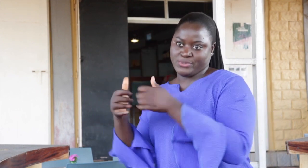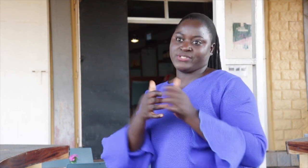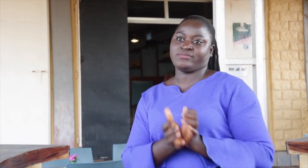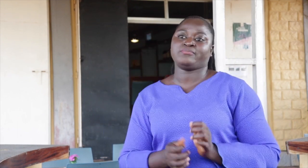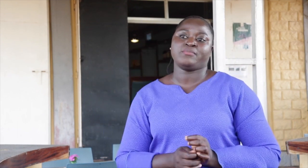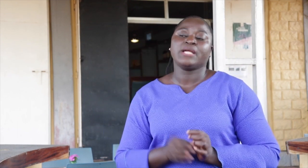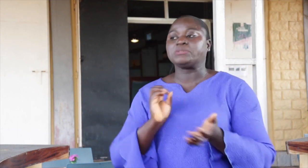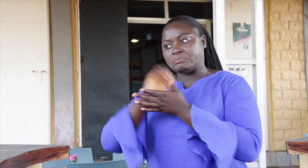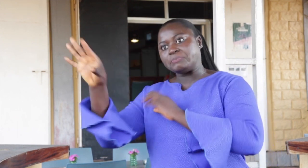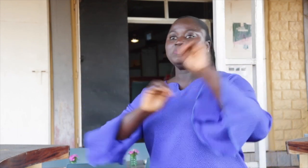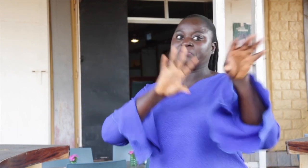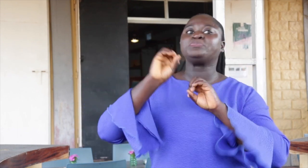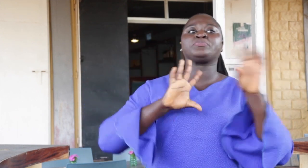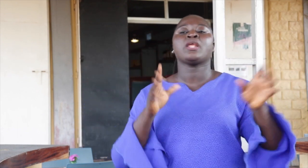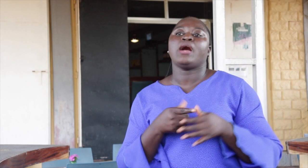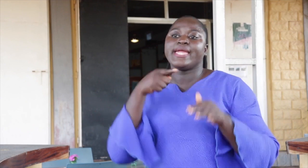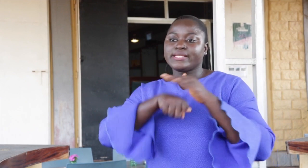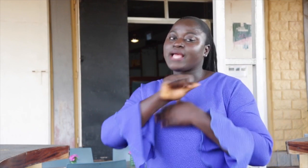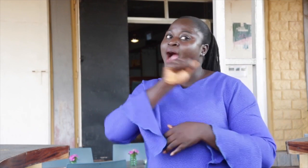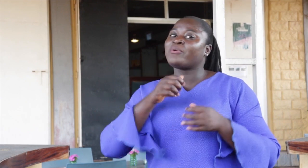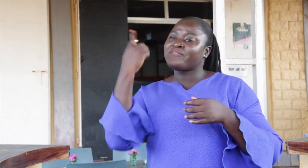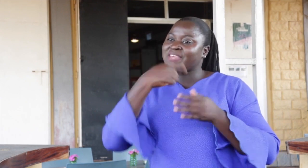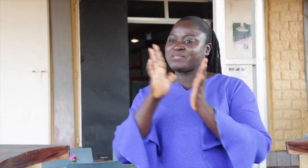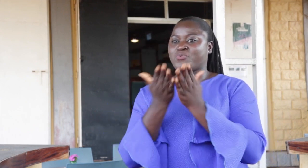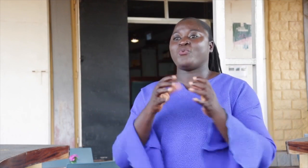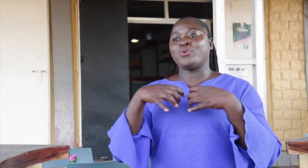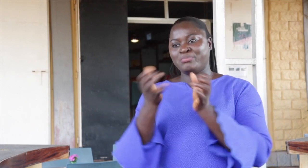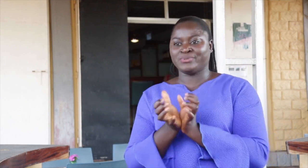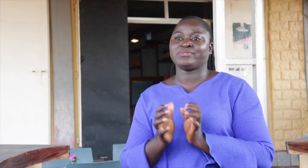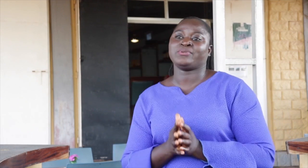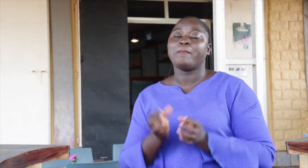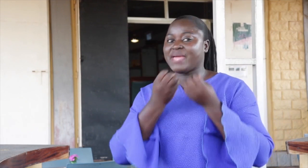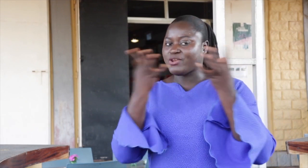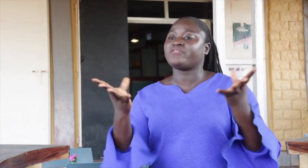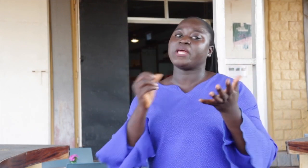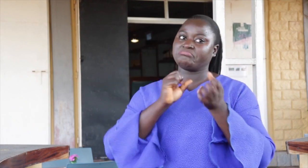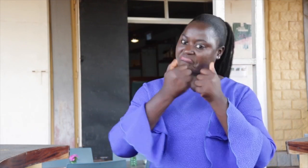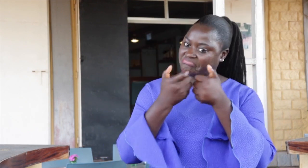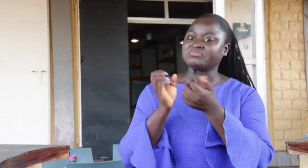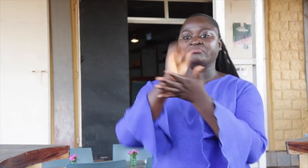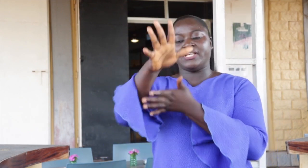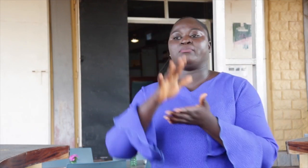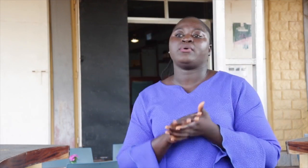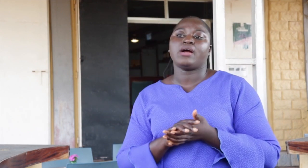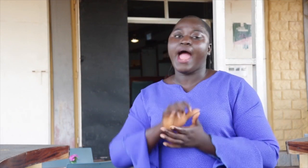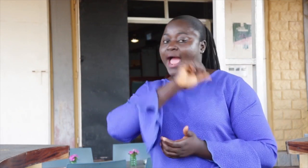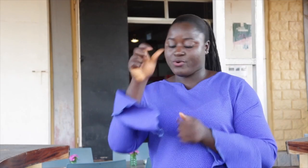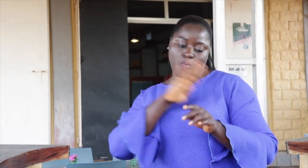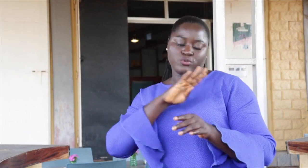My pictures and my videos have been shared in all deaf WhatsApp groups. Many of them are texting me personally